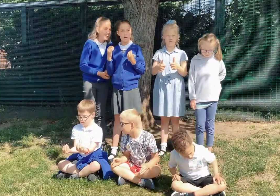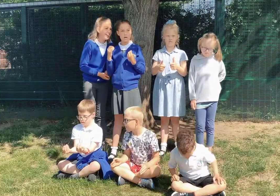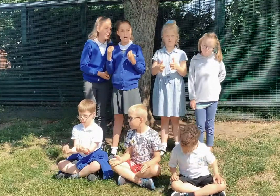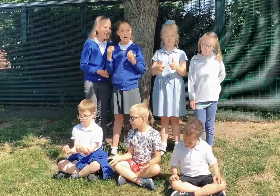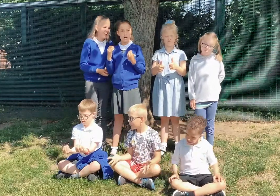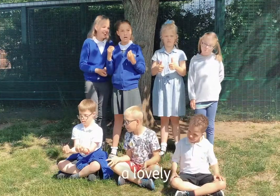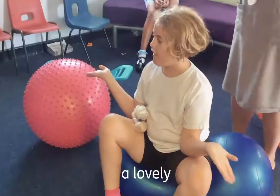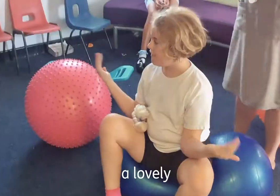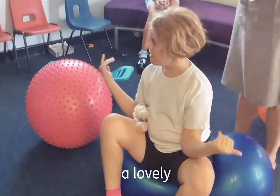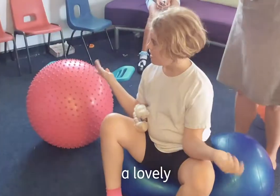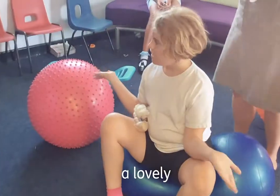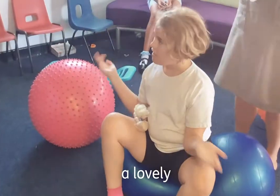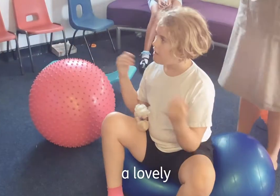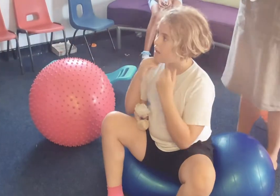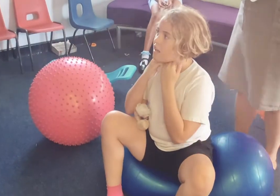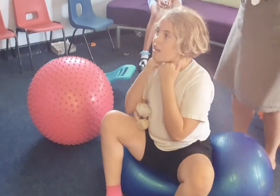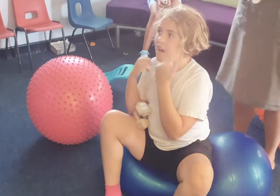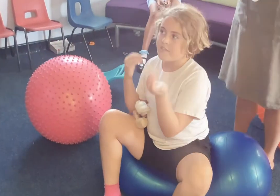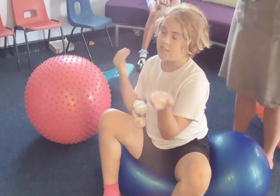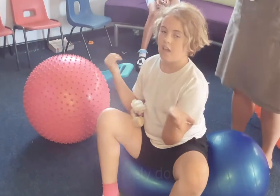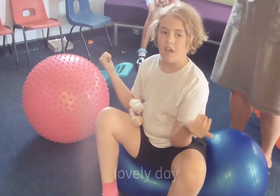A lovely day